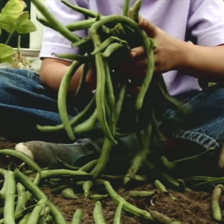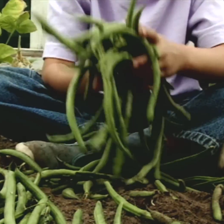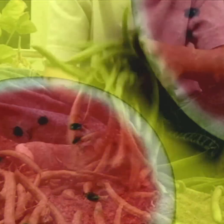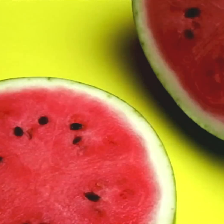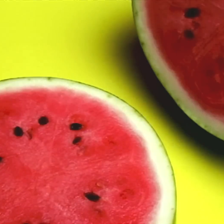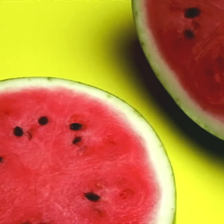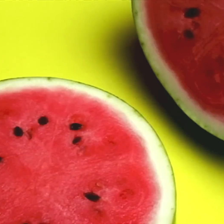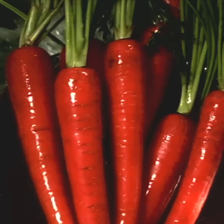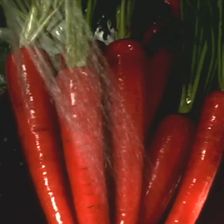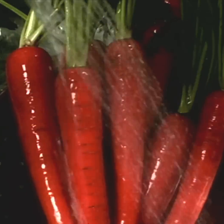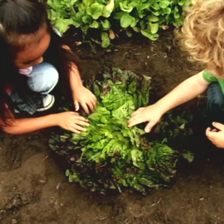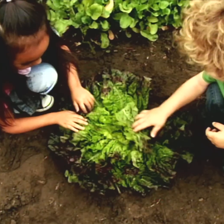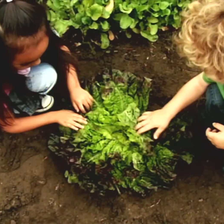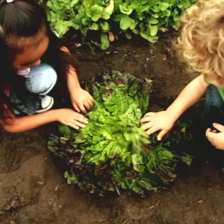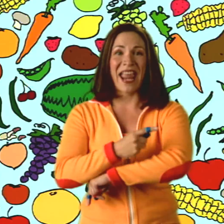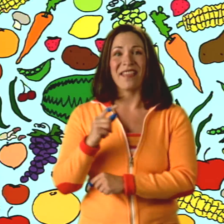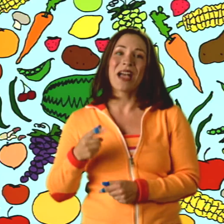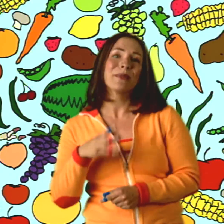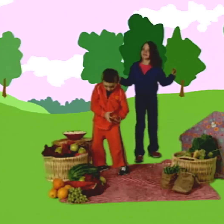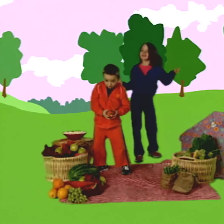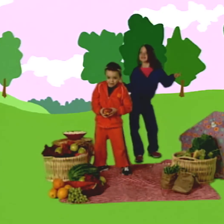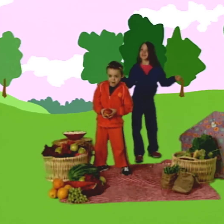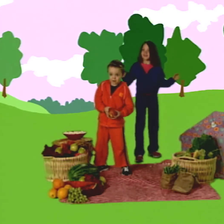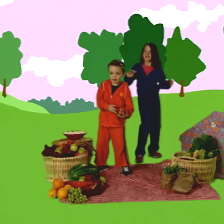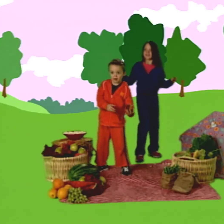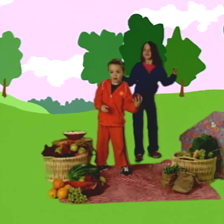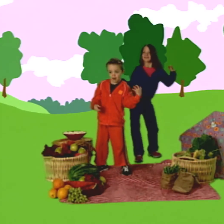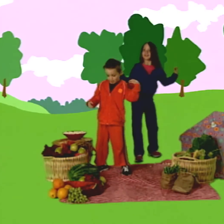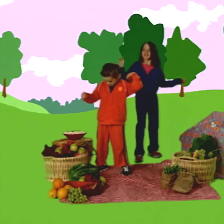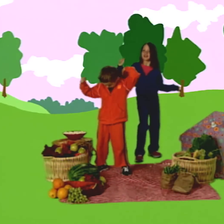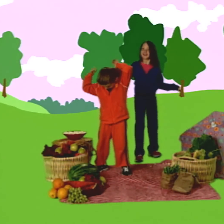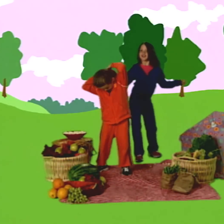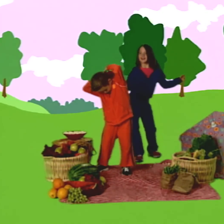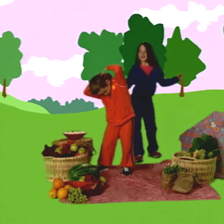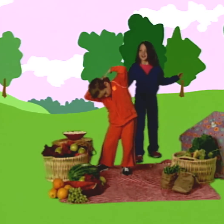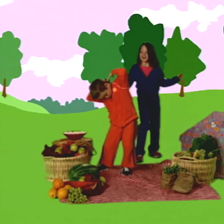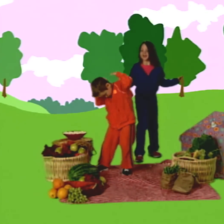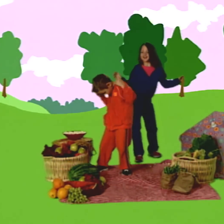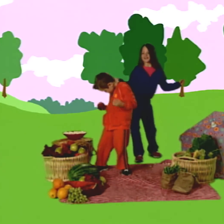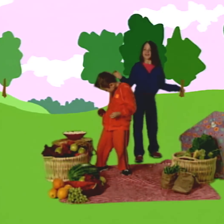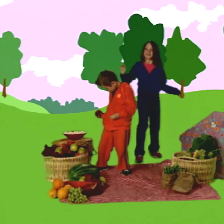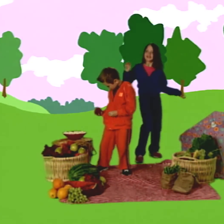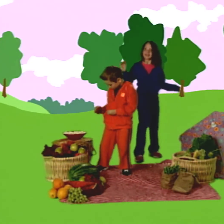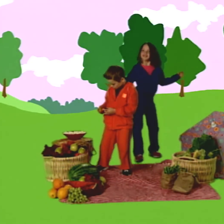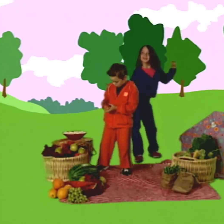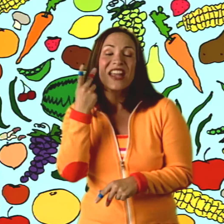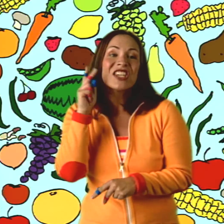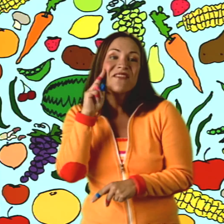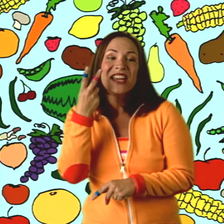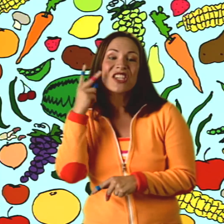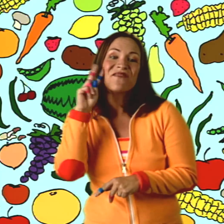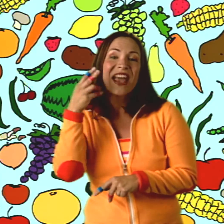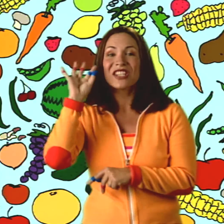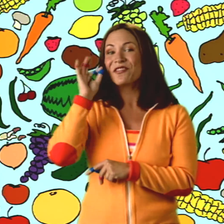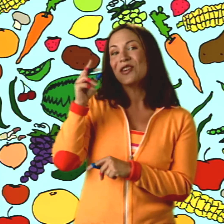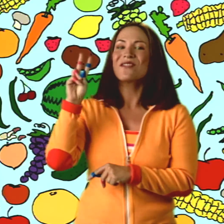veggie, fruit, veggie, veggie day. That means a peach, corn, tomato, bean, potato day. Or maybe veggie, veggie, veggie, fruit,